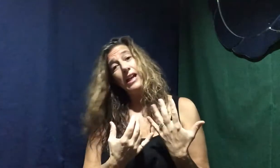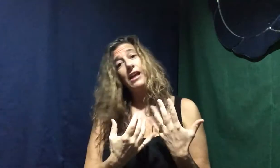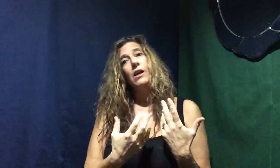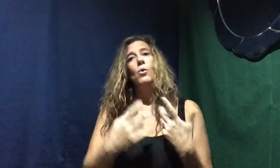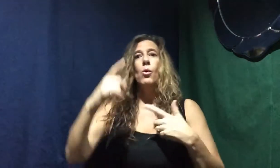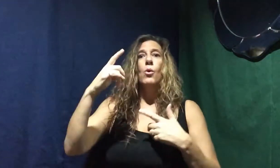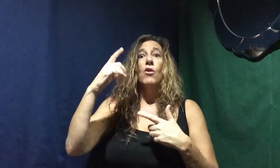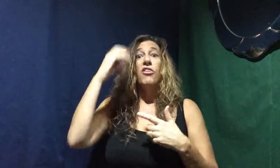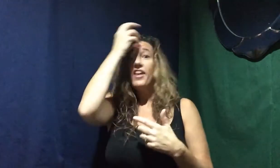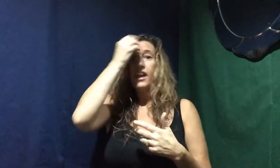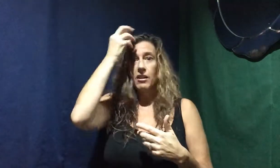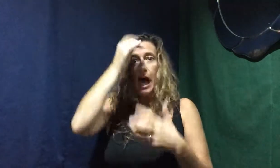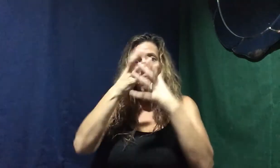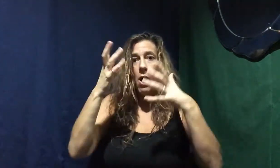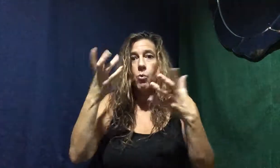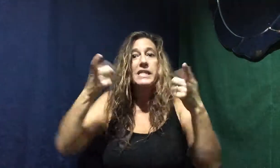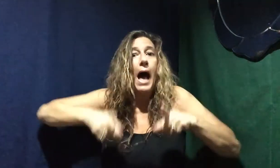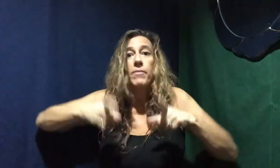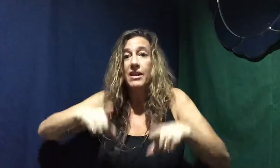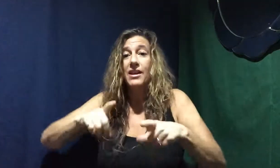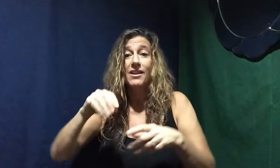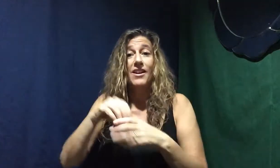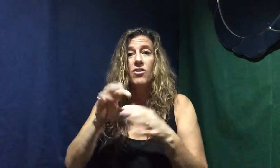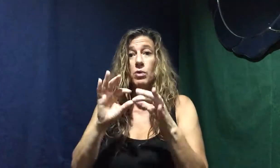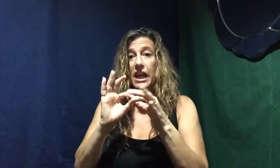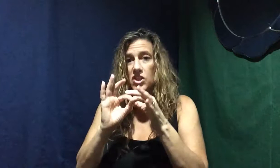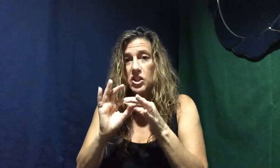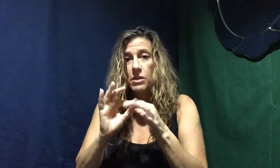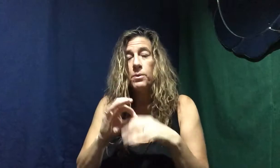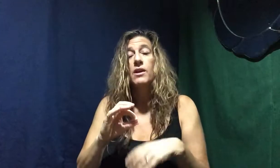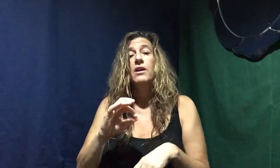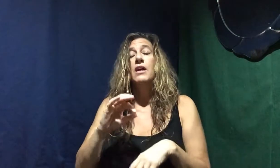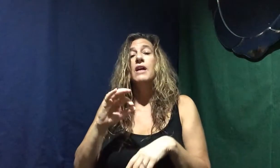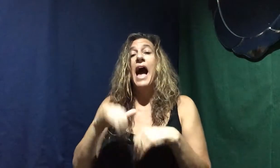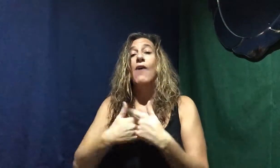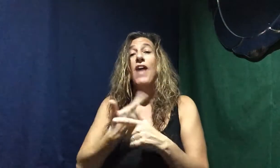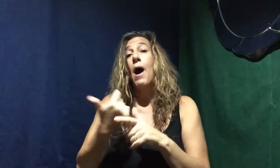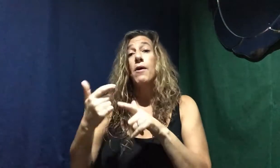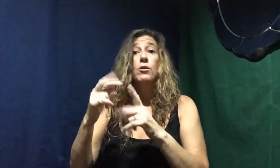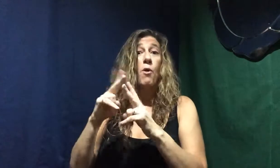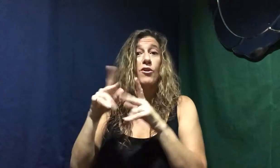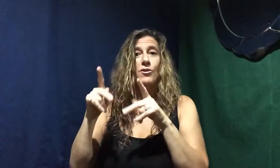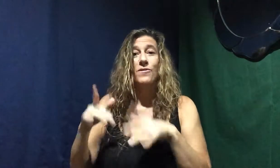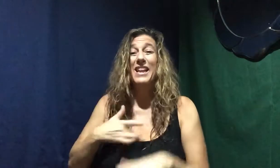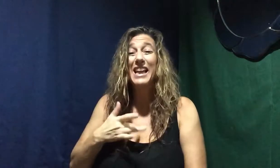thinking a lot about what's happening in the relationship? How that your partner's feeling?